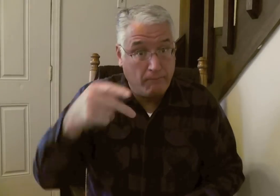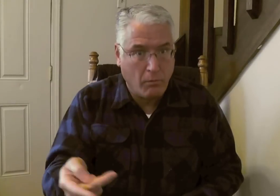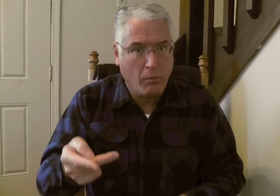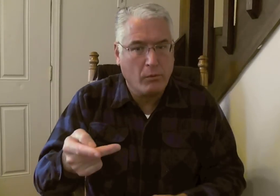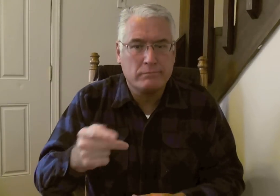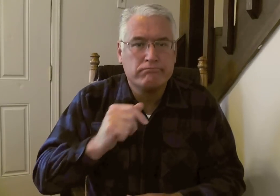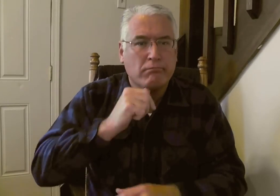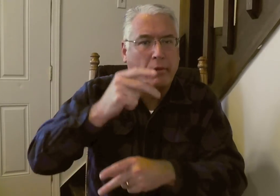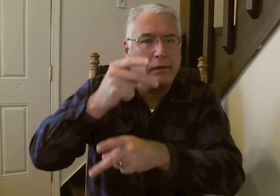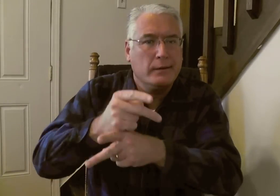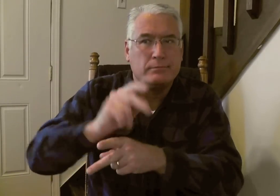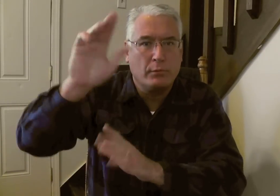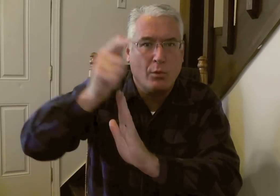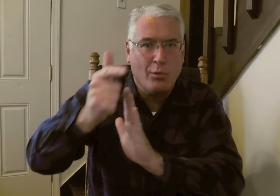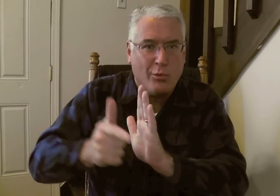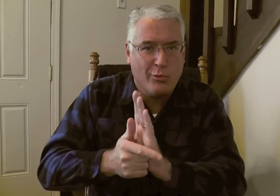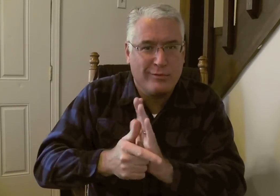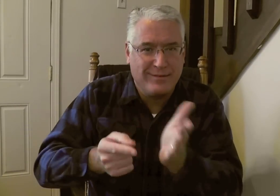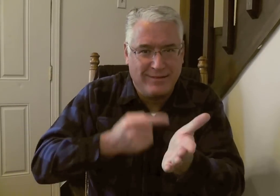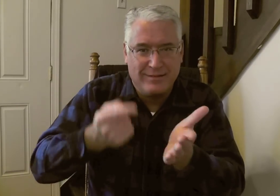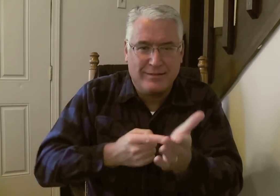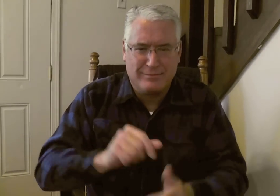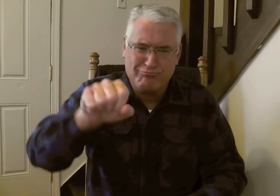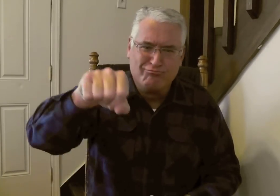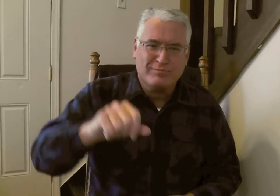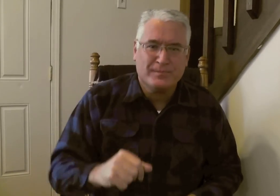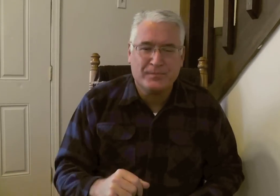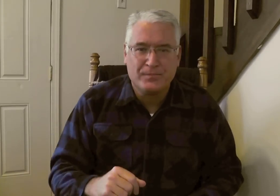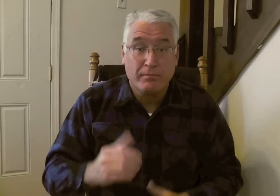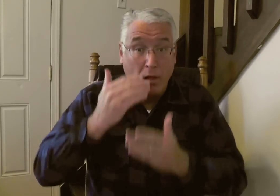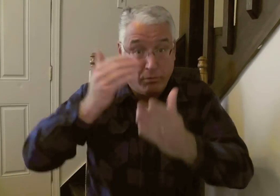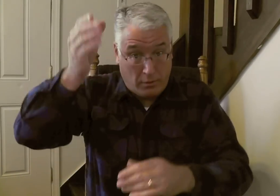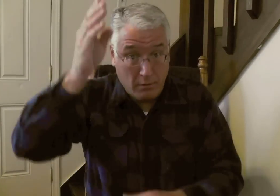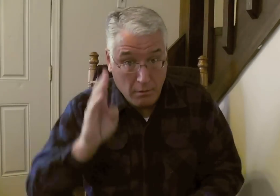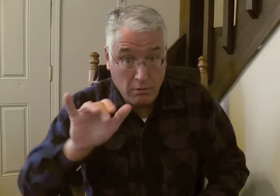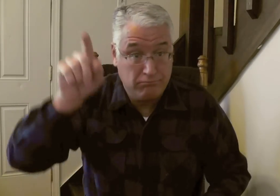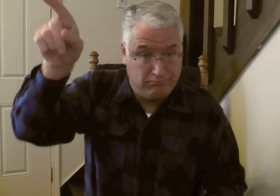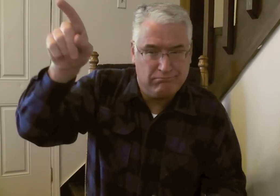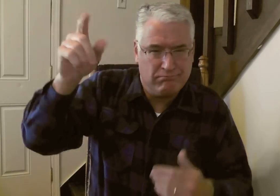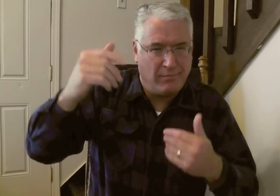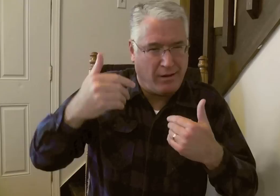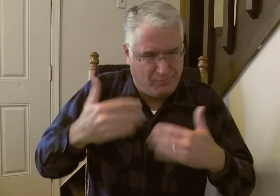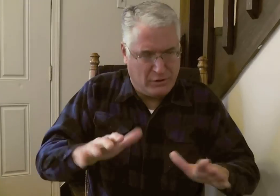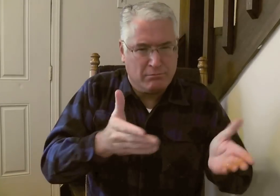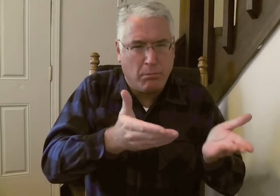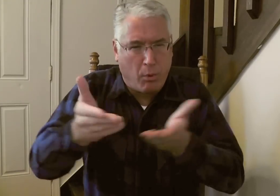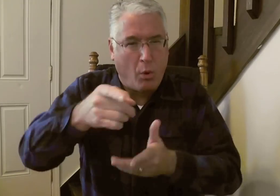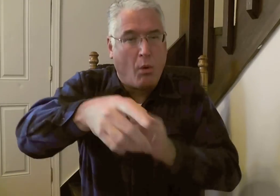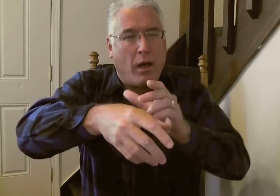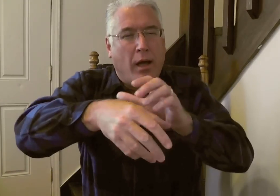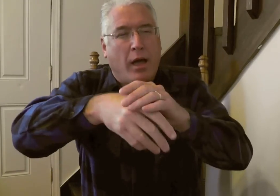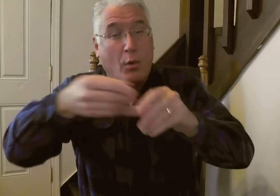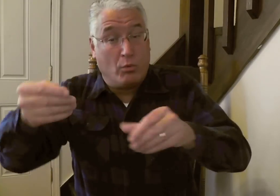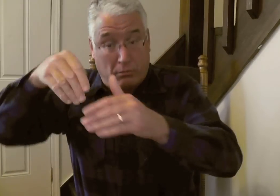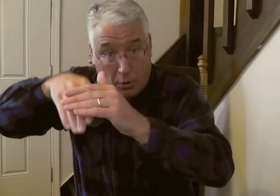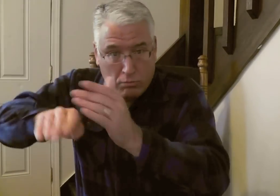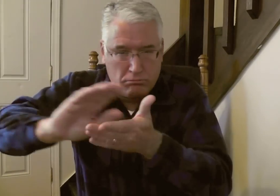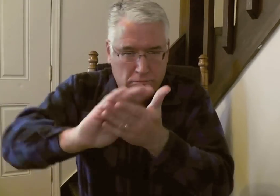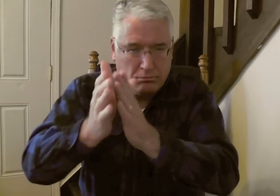though you will fall into sin and fail to keep God's law sometimes, yes. But God, He has brought you